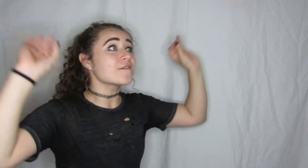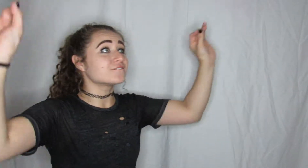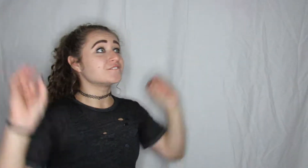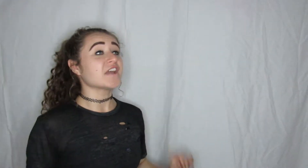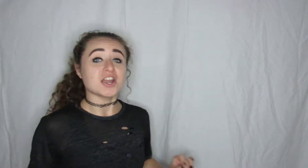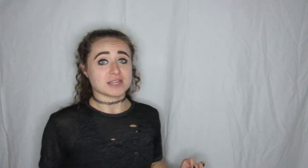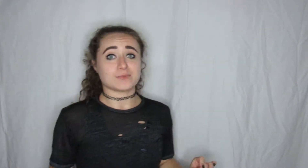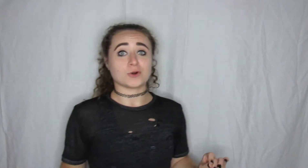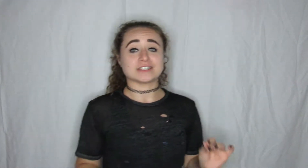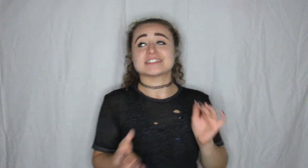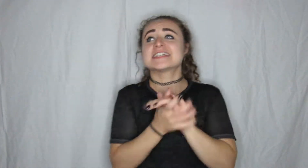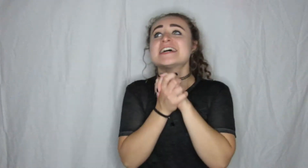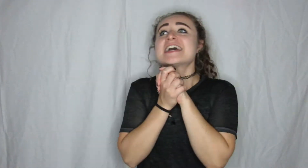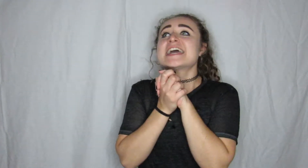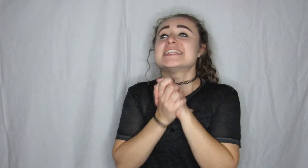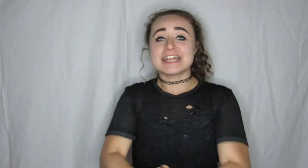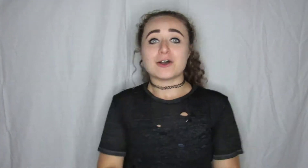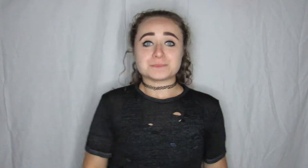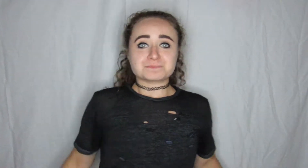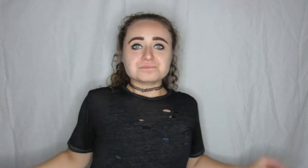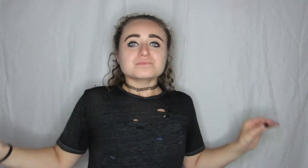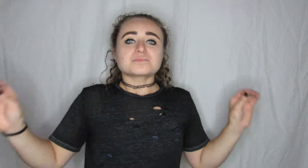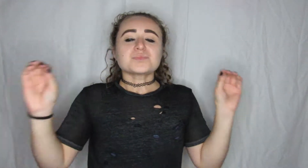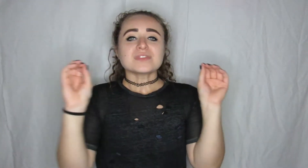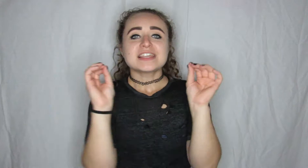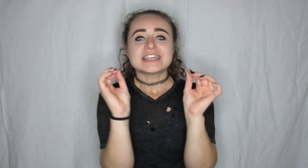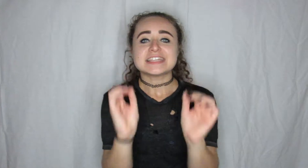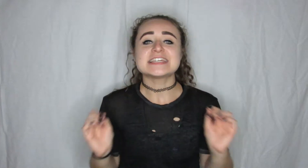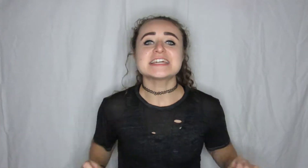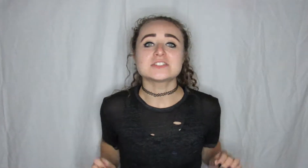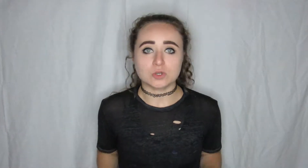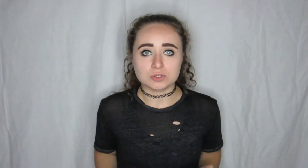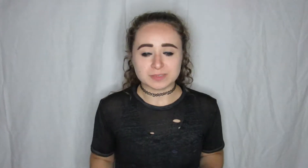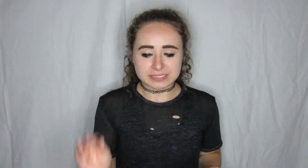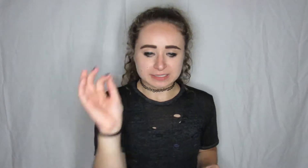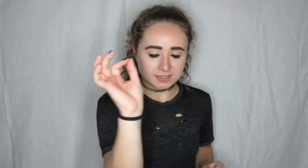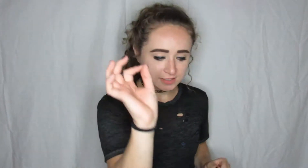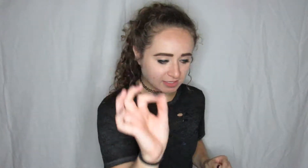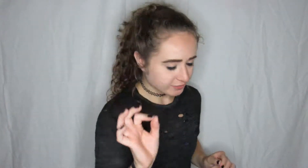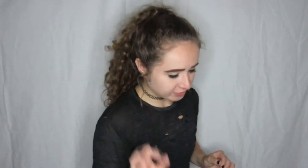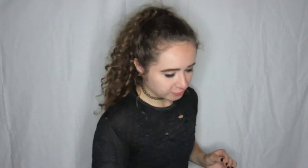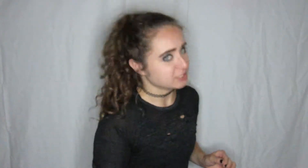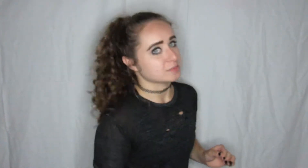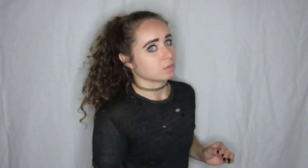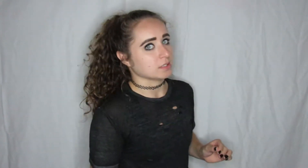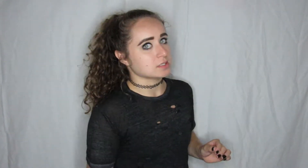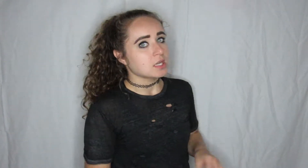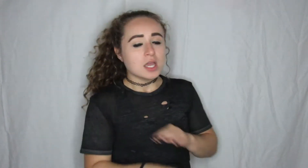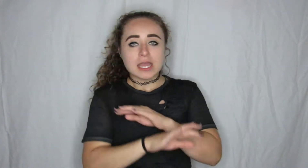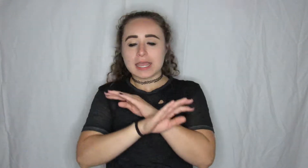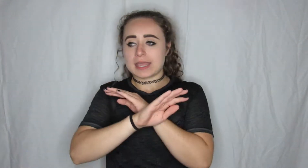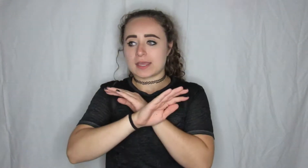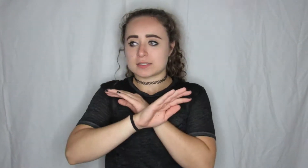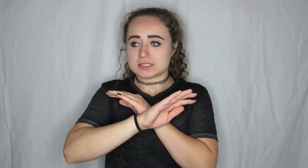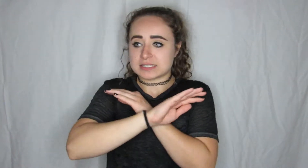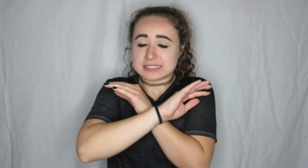very important now he has told me even from this point and the